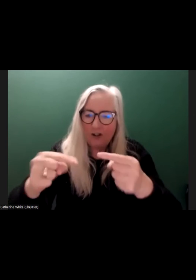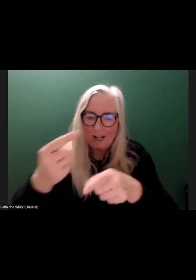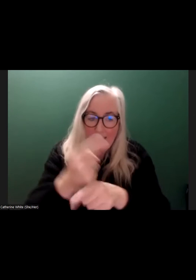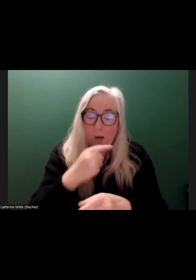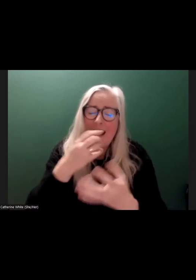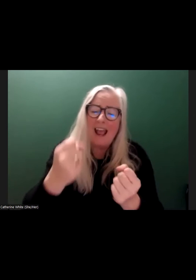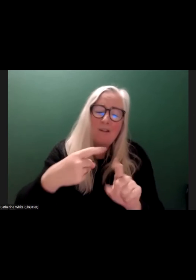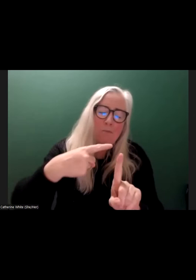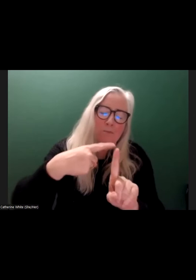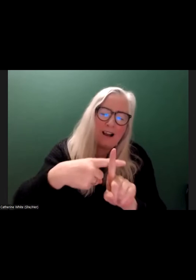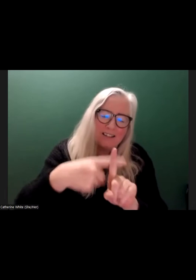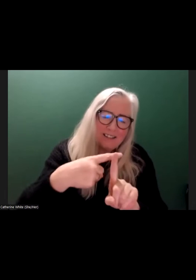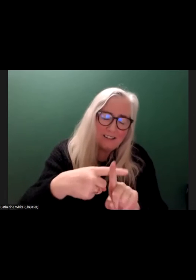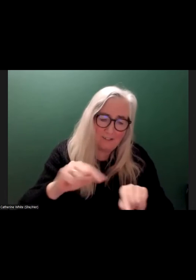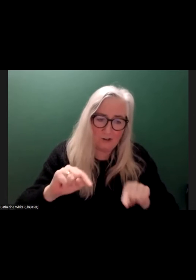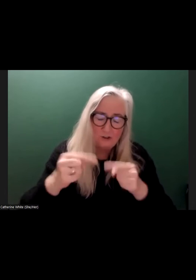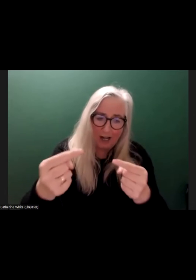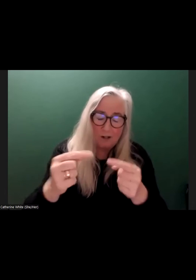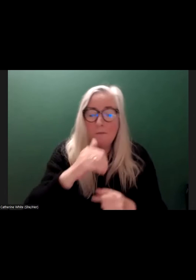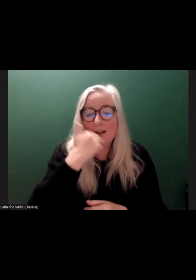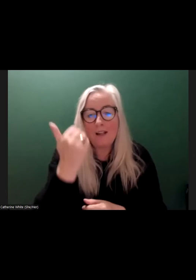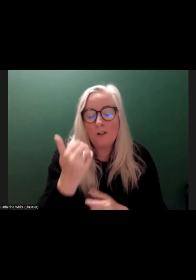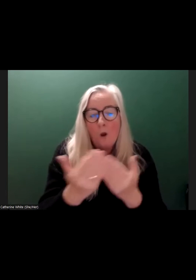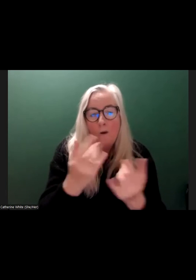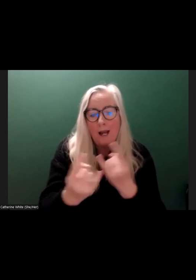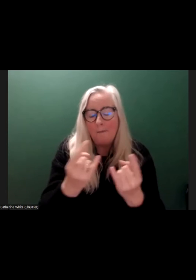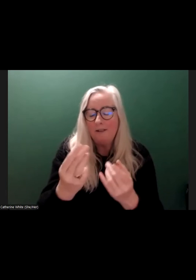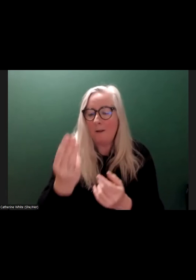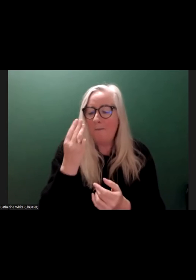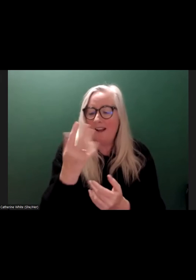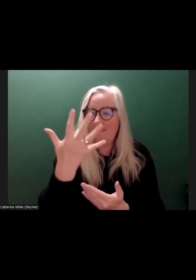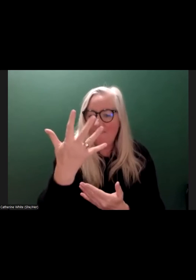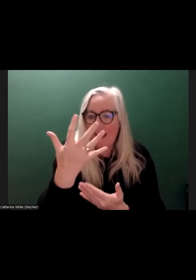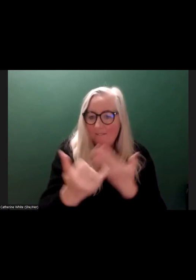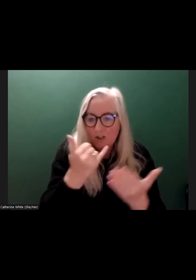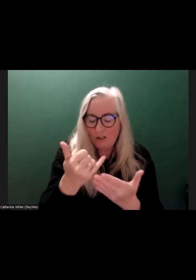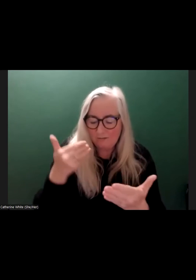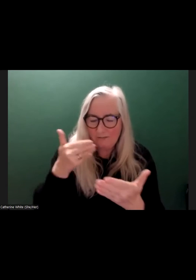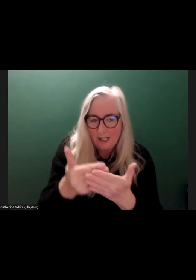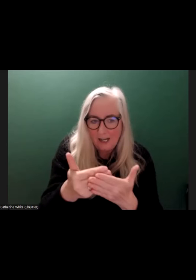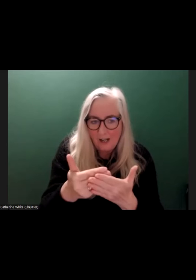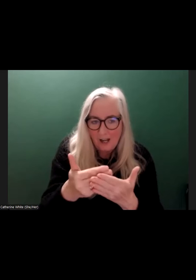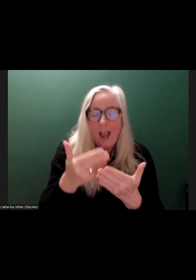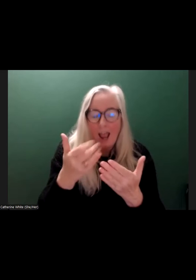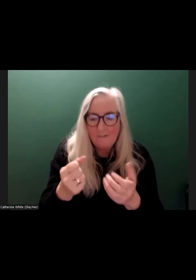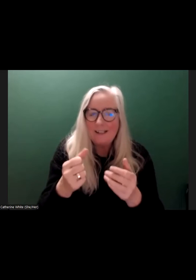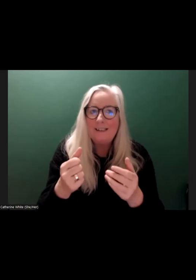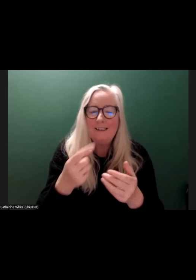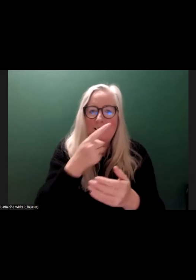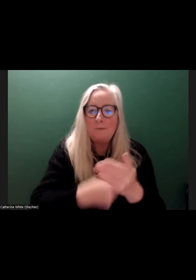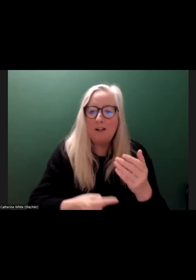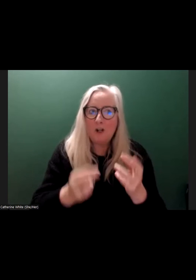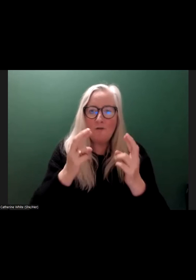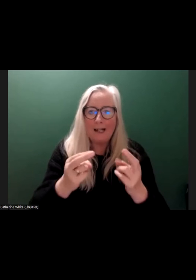challenge because what has happened in the last five years, there's been a renewal of the disability rights movement in Ireland.